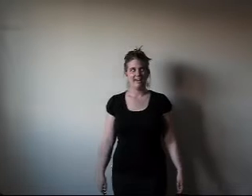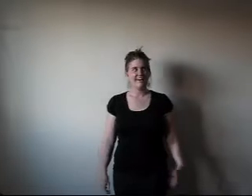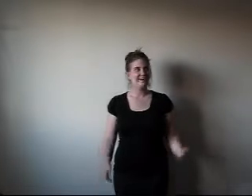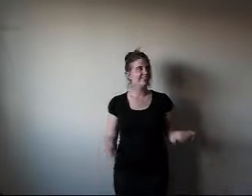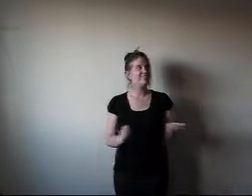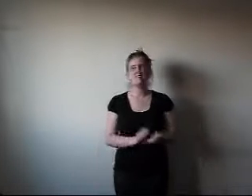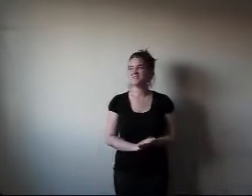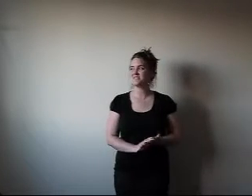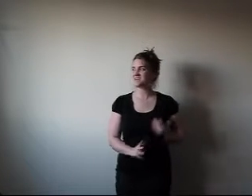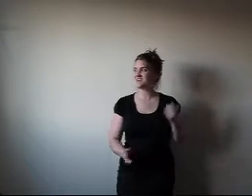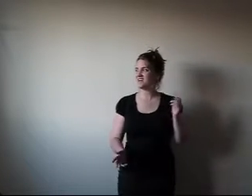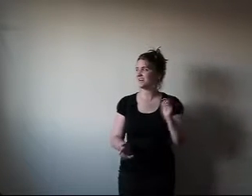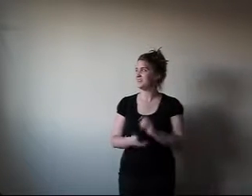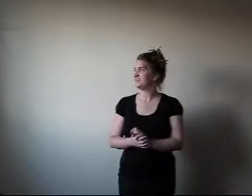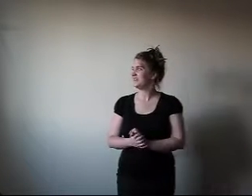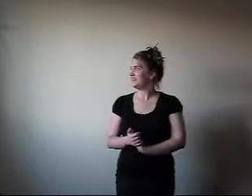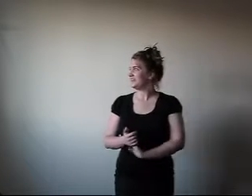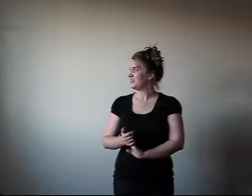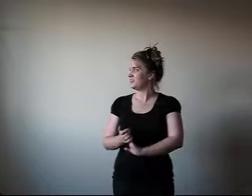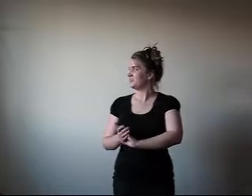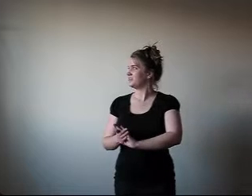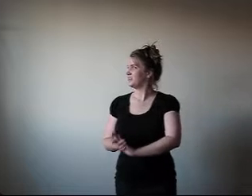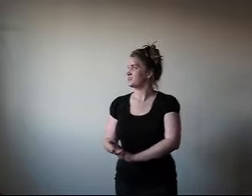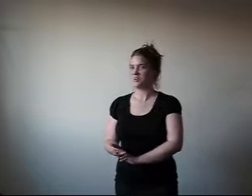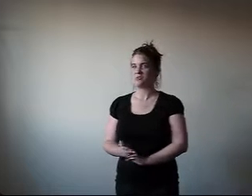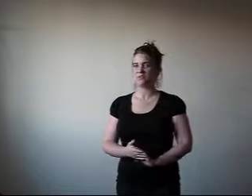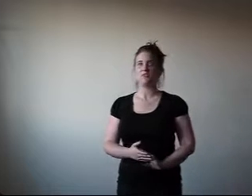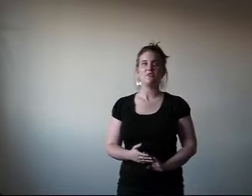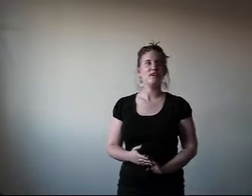How do you all know this song? I've never heard this song before.